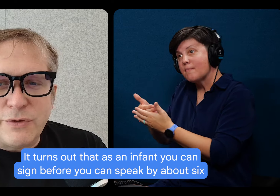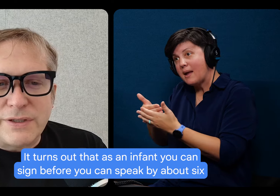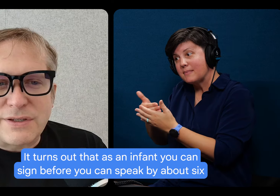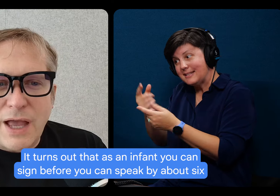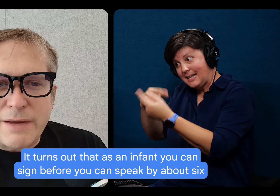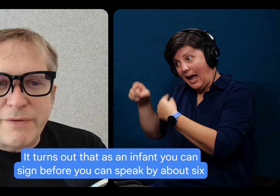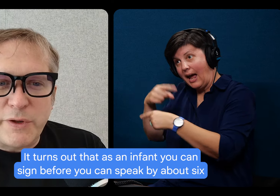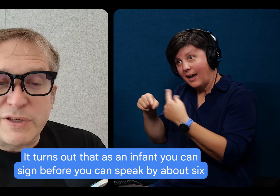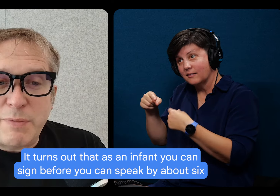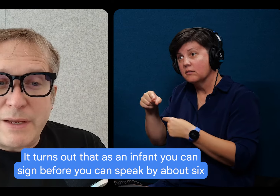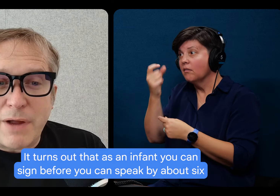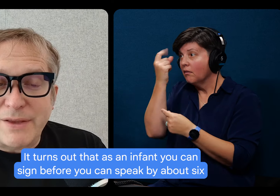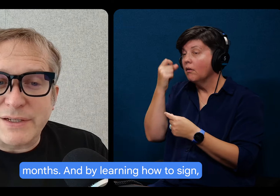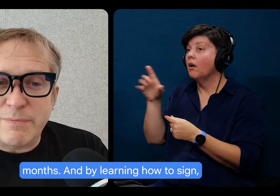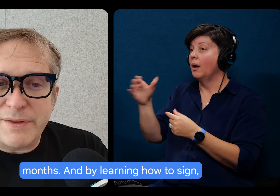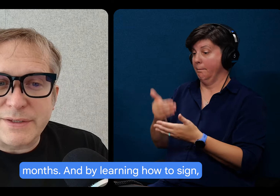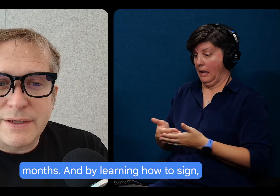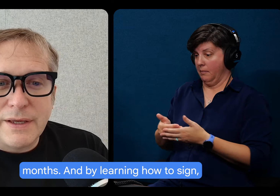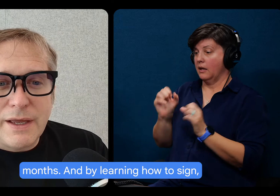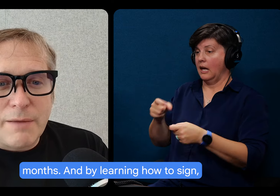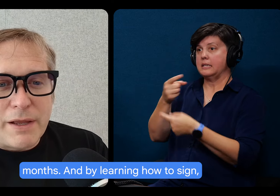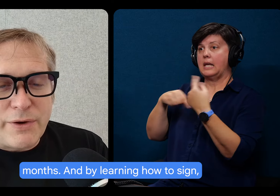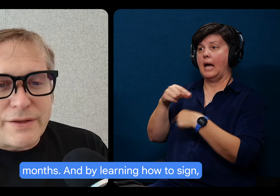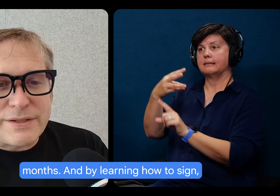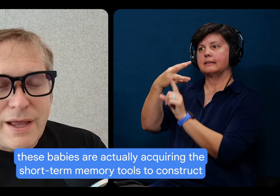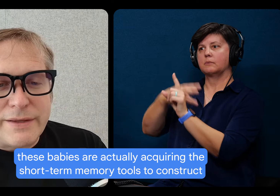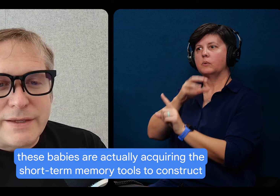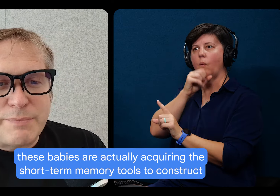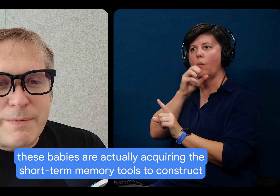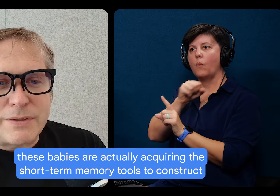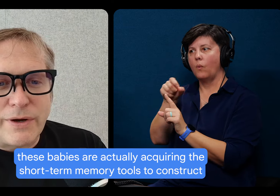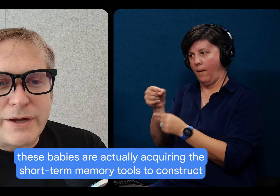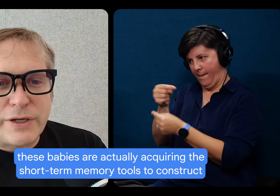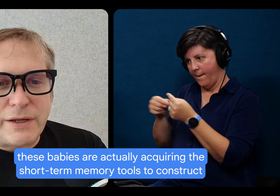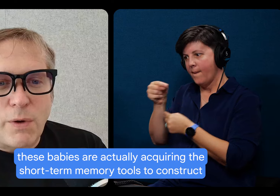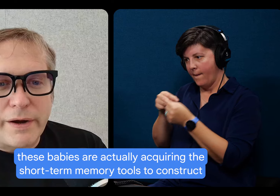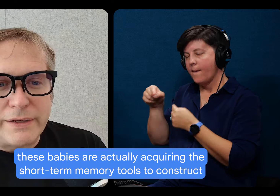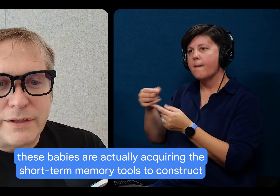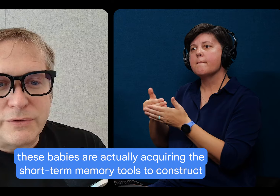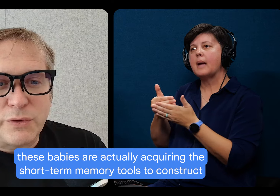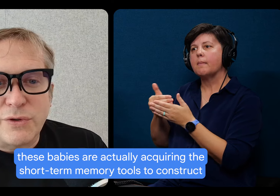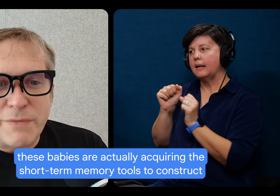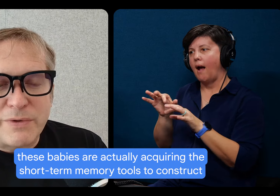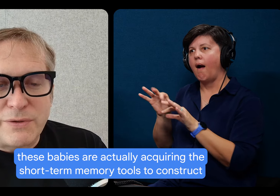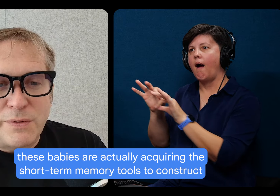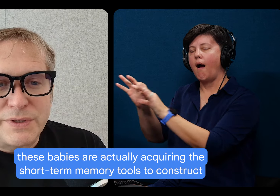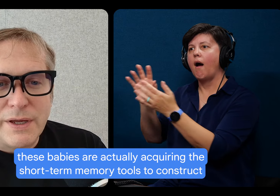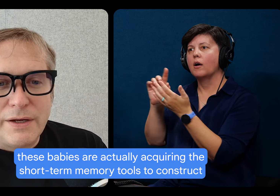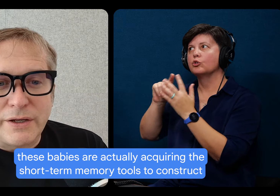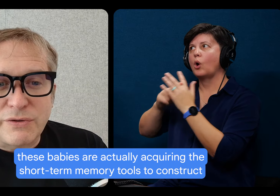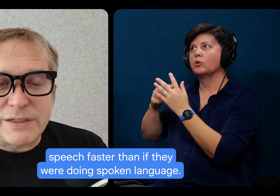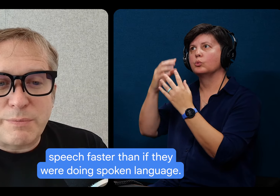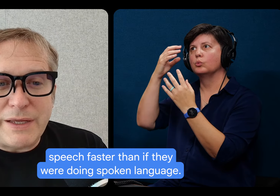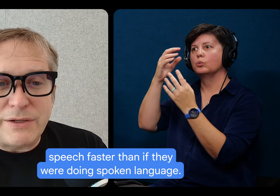infant, you can sign before you can speak by about six months. And by learning how to sign, these babies are actually acquiring the short-term memory tools